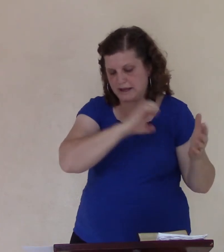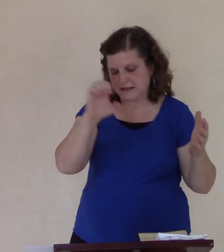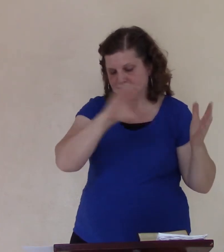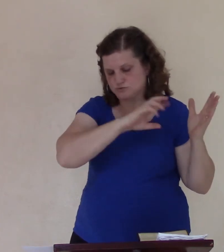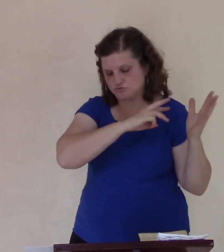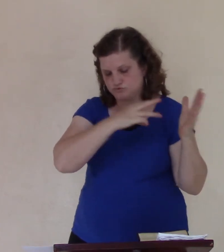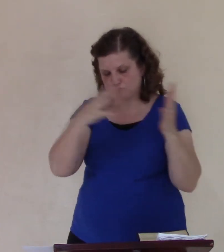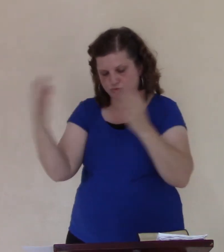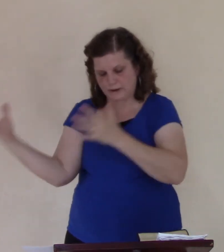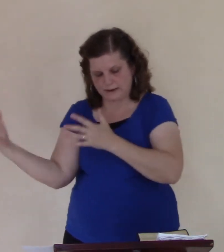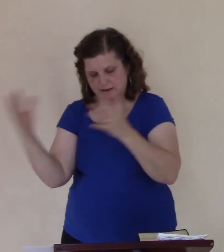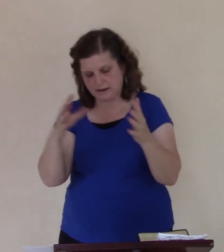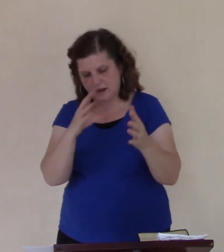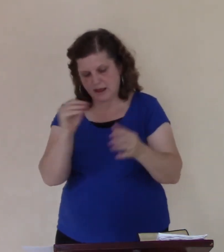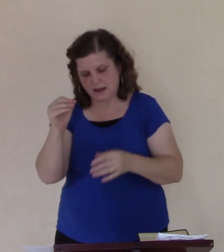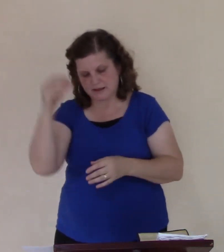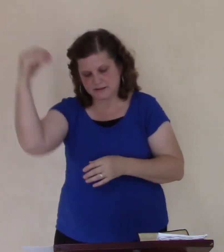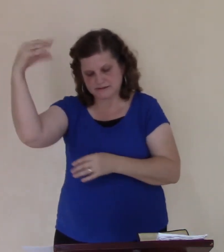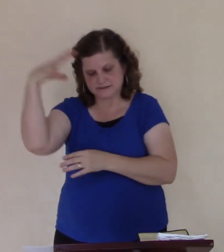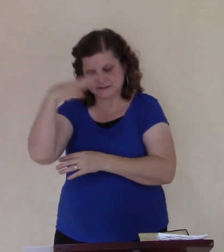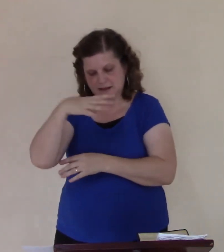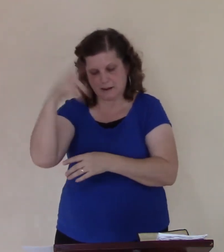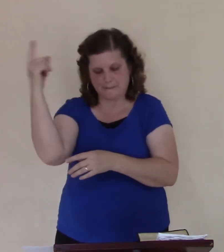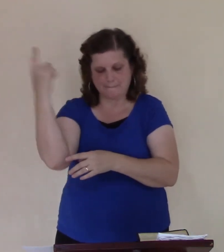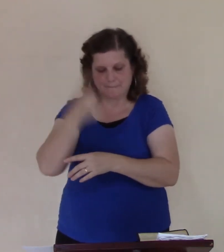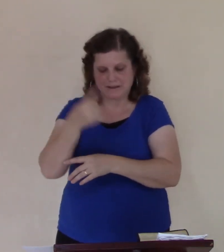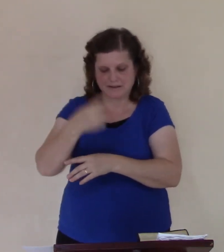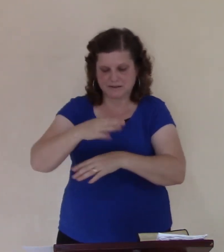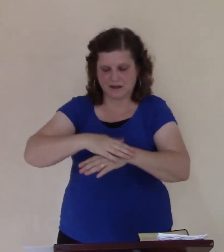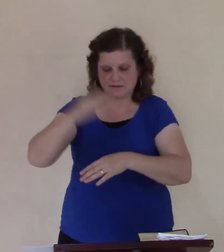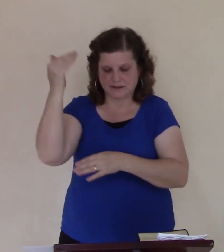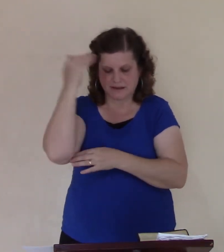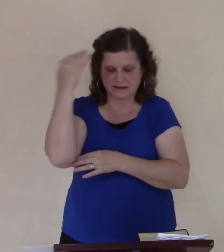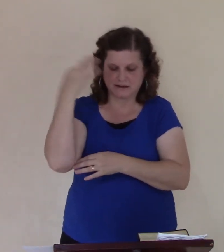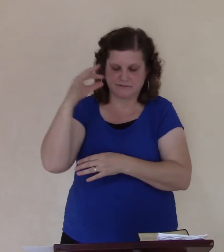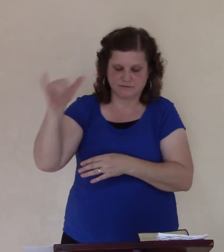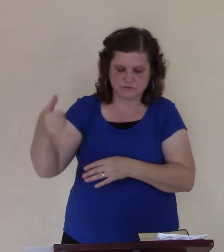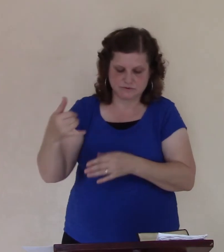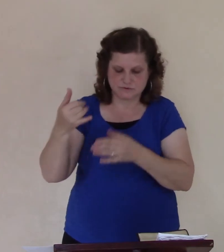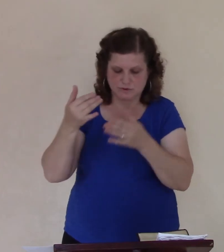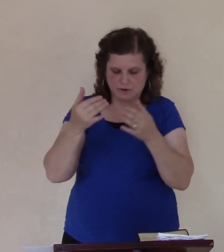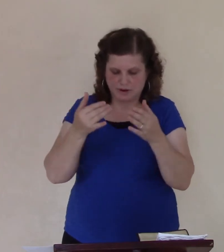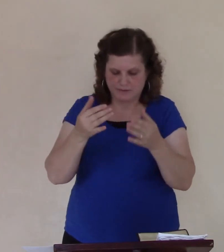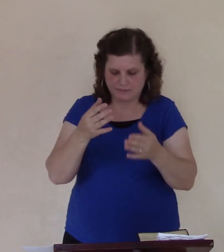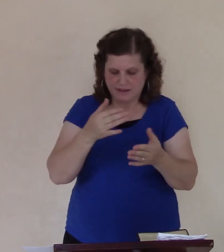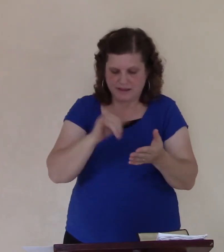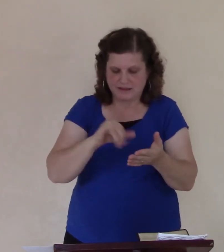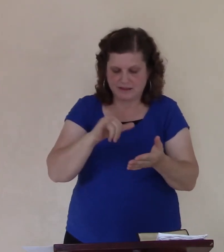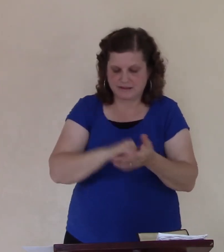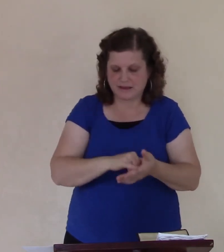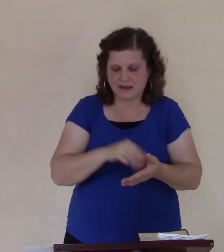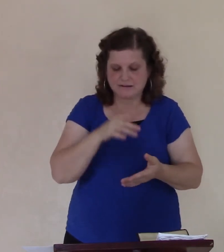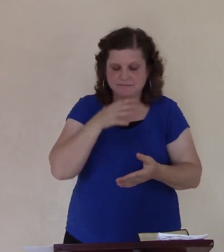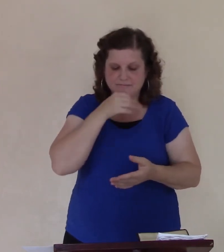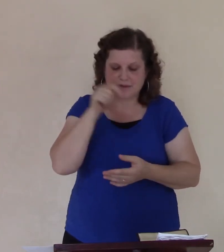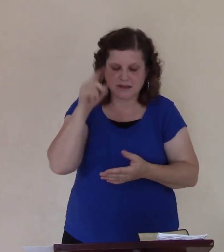Verse nine, And God said to Jonah, Doest thou well to be angry for the poor, and he said, do well to him,